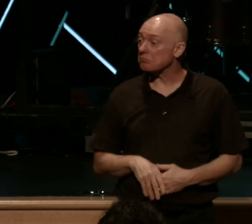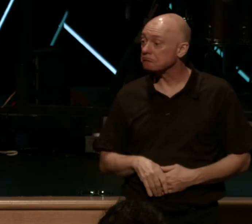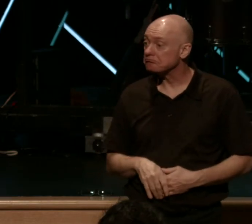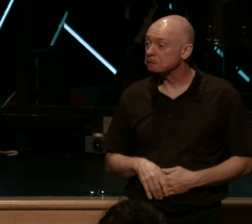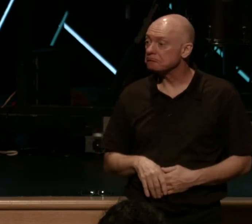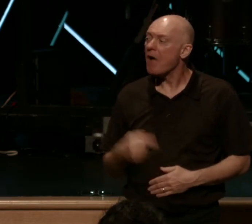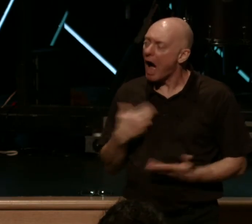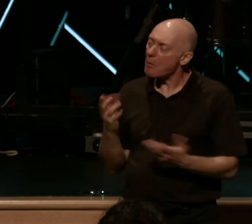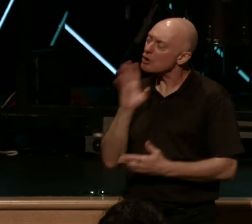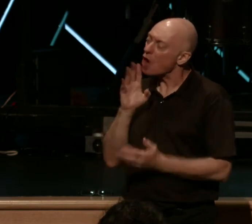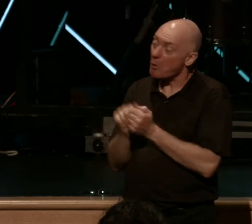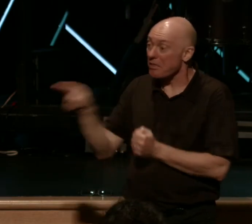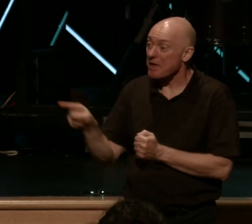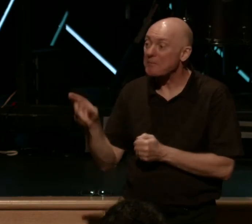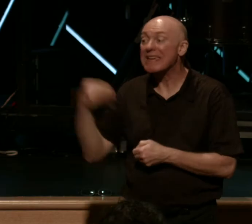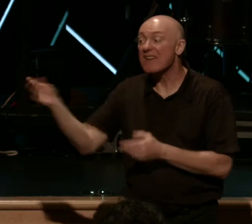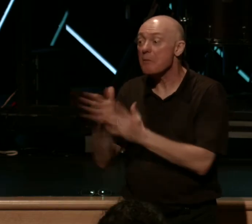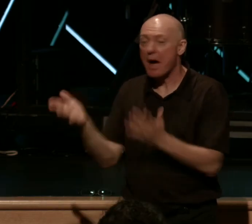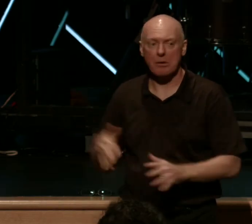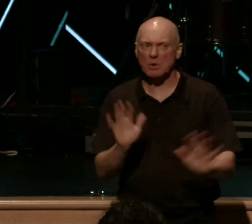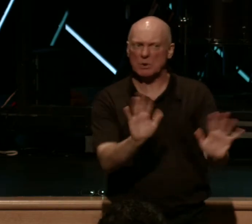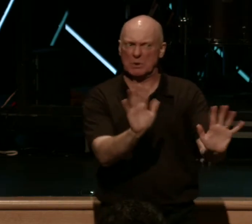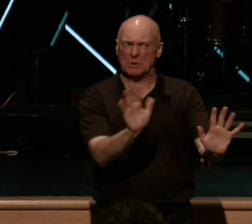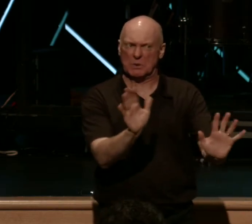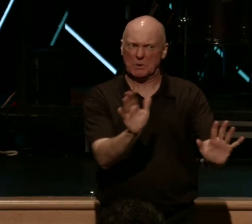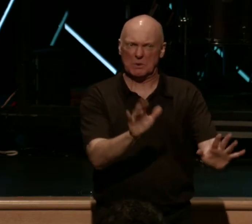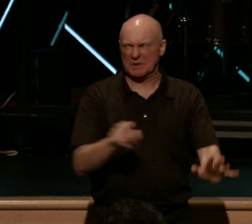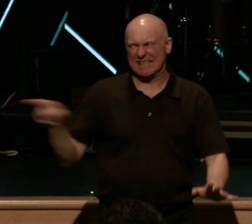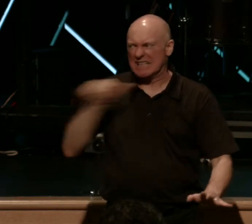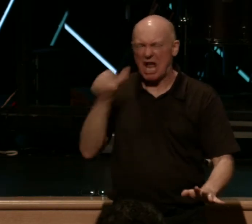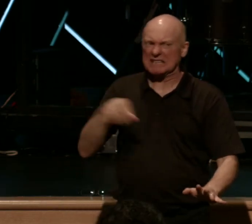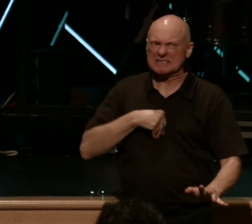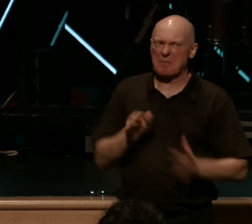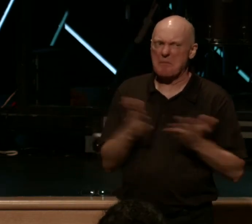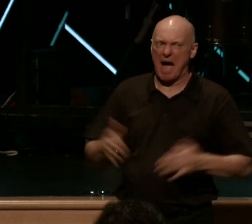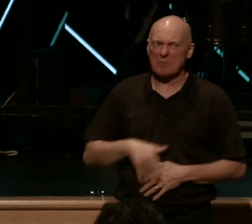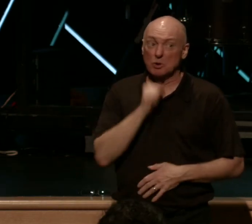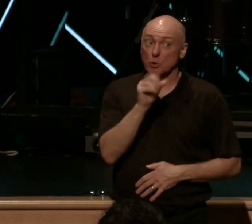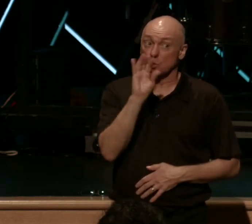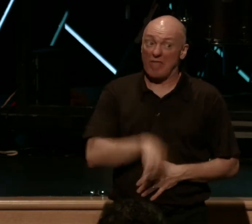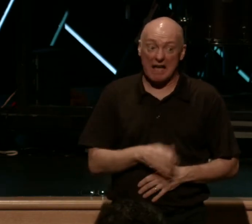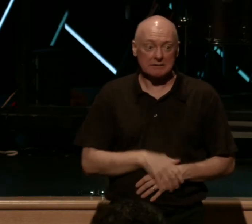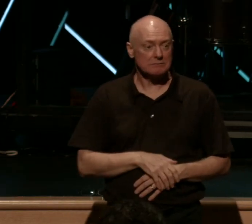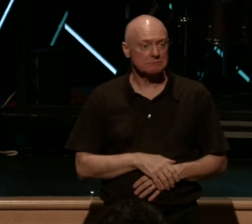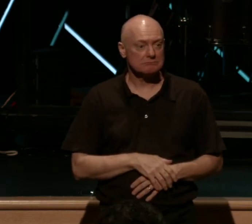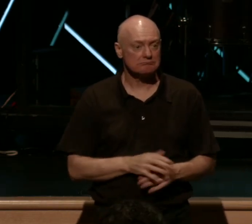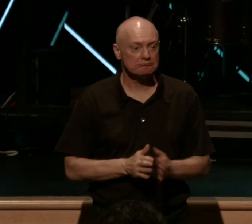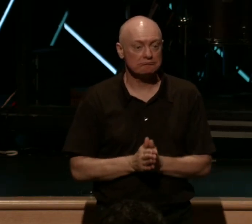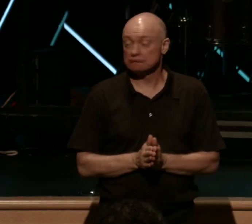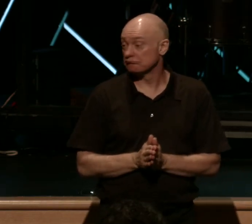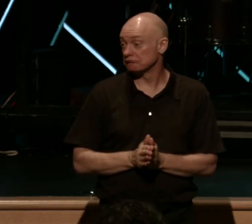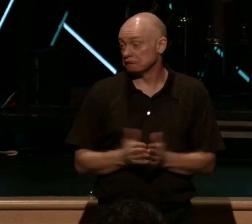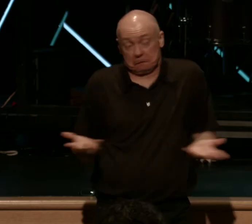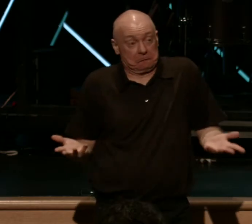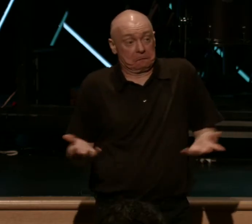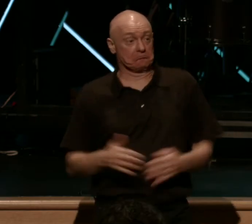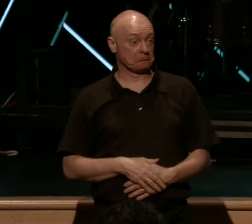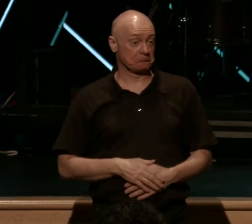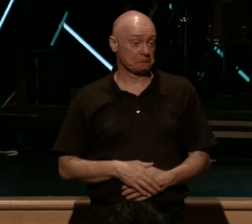want to go talk to him and give him a Bible. They said, oh no, pastor, he's not going to take a Bible. Don't do that. Well, the pastor was fearless. He went up, he